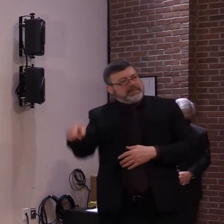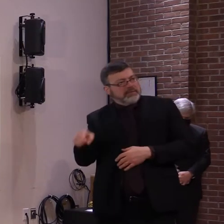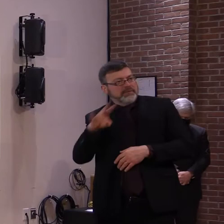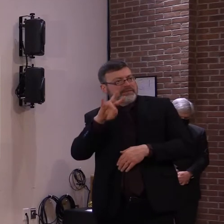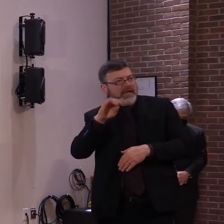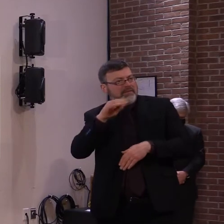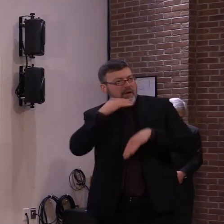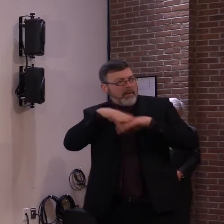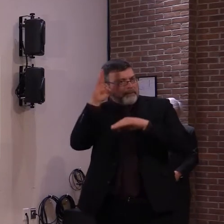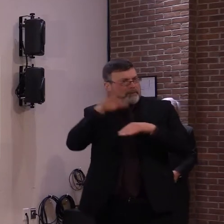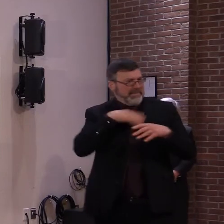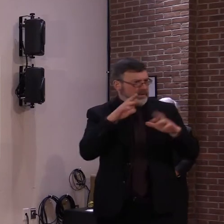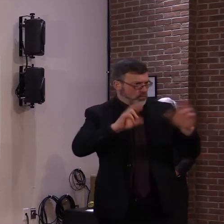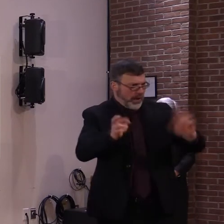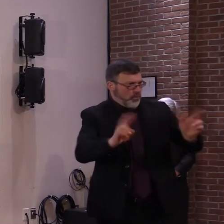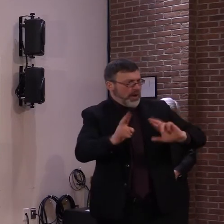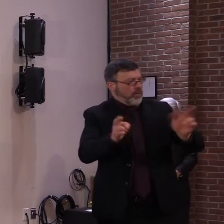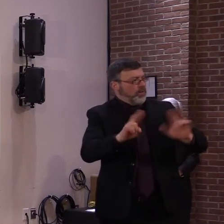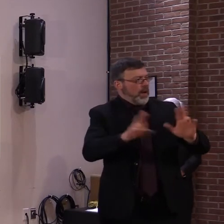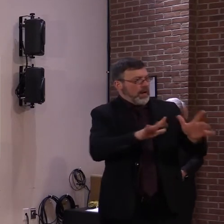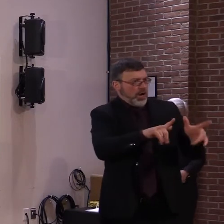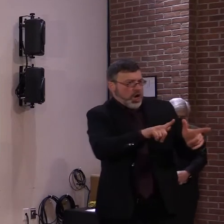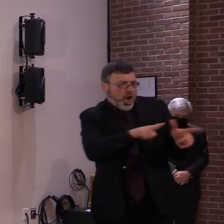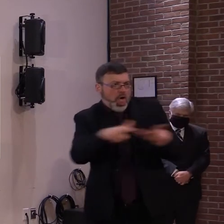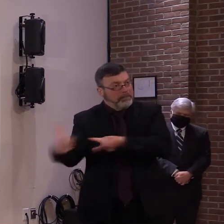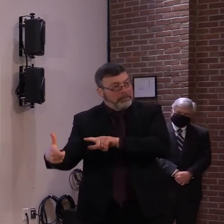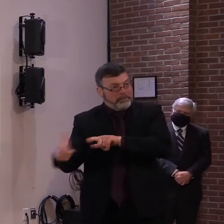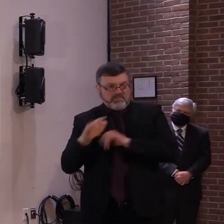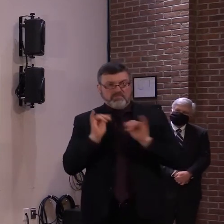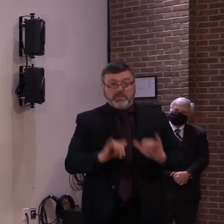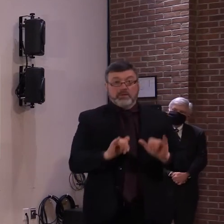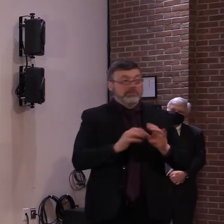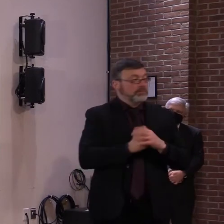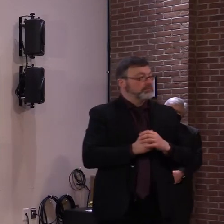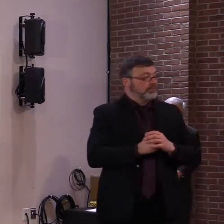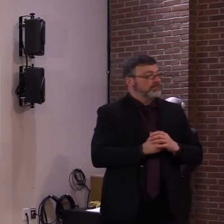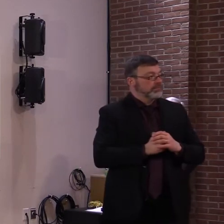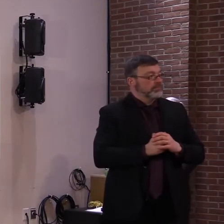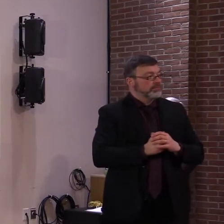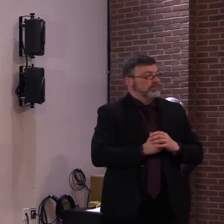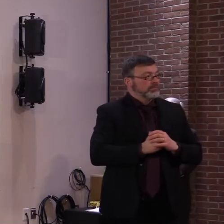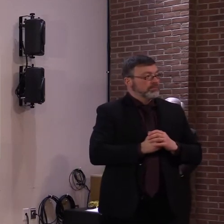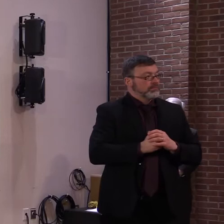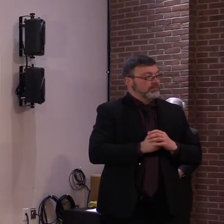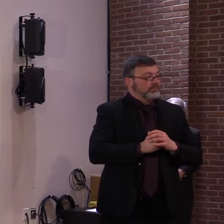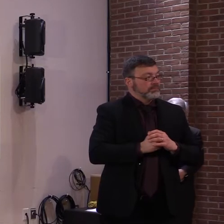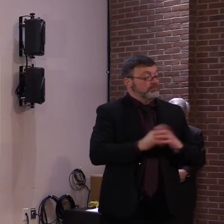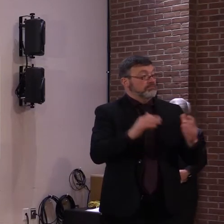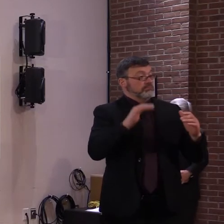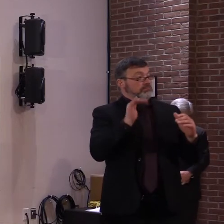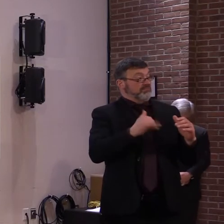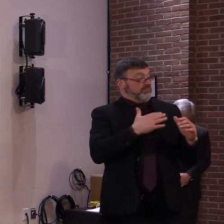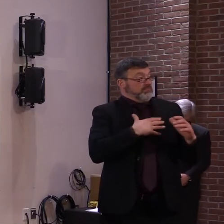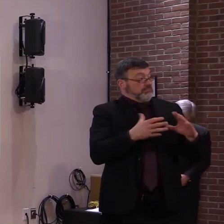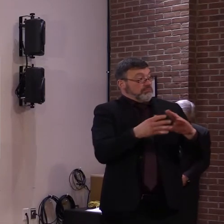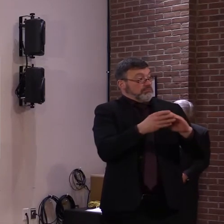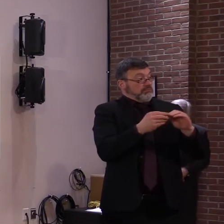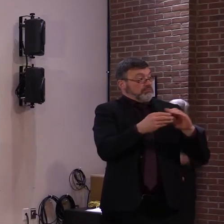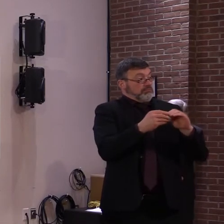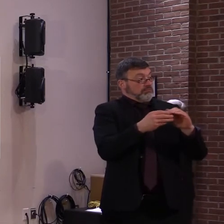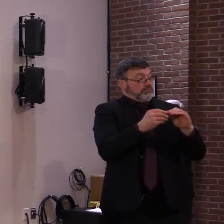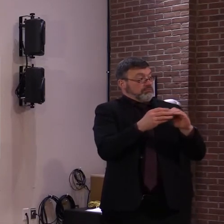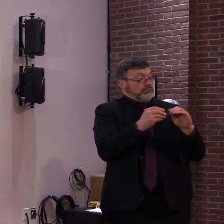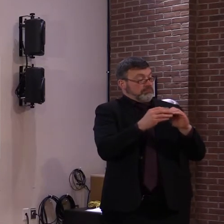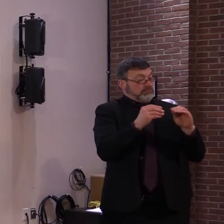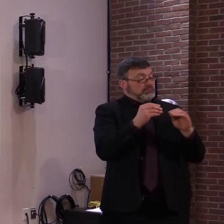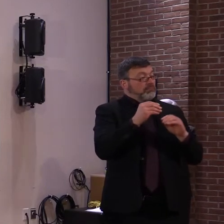Now, we've mentioned previously we're going to prioritize people with certain medical conditions for this vaccine. Under